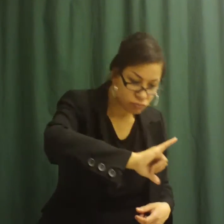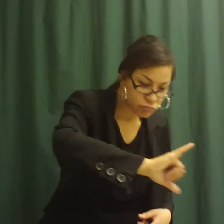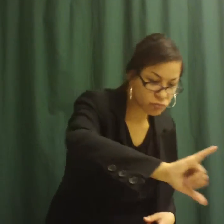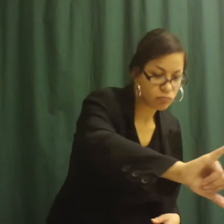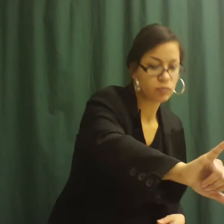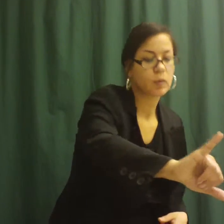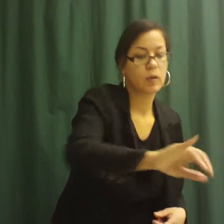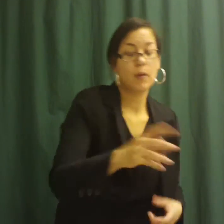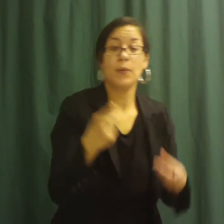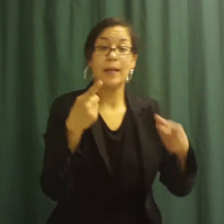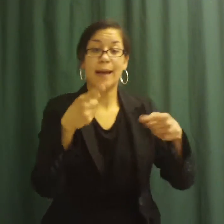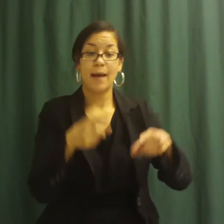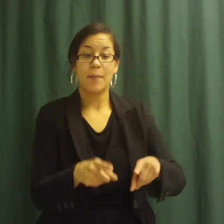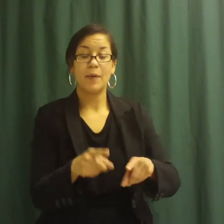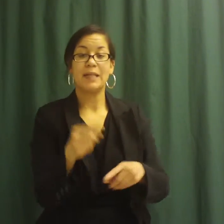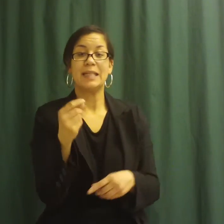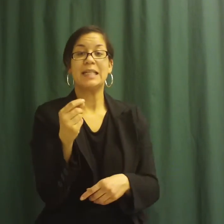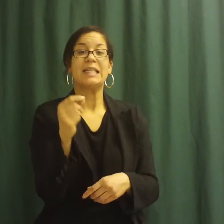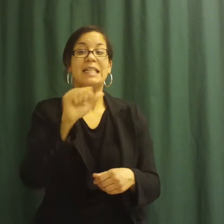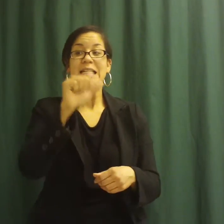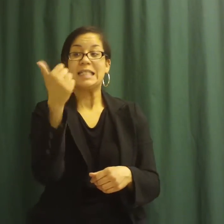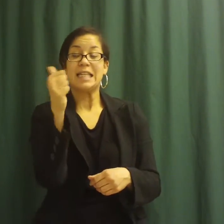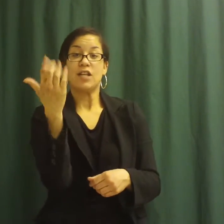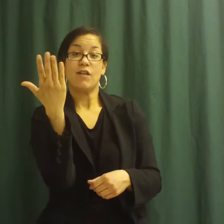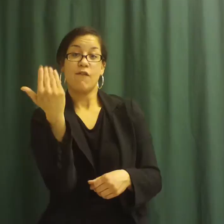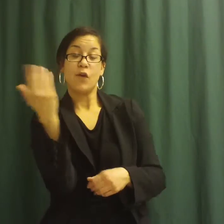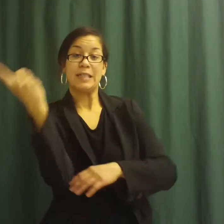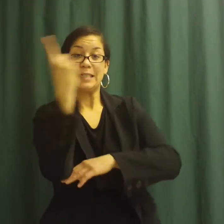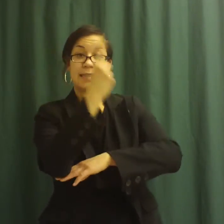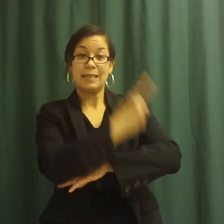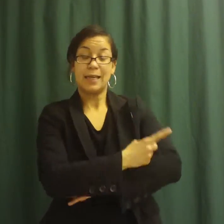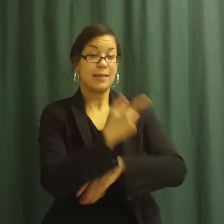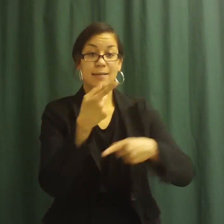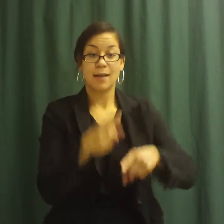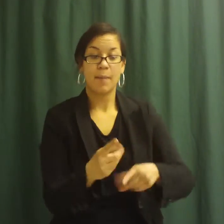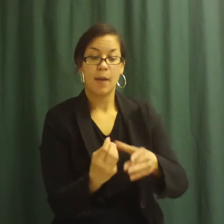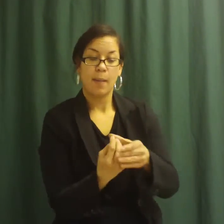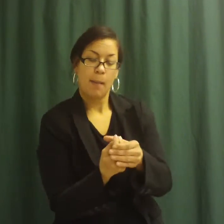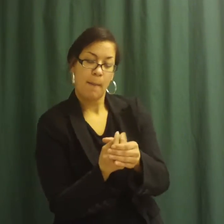The plants will grow very fast if you remember to water them.